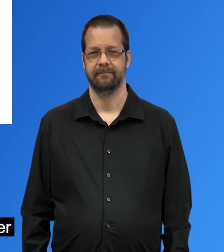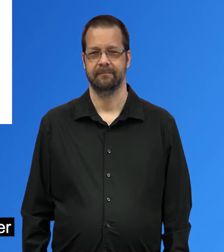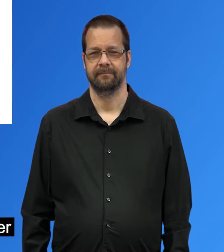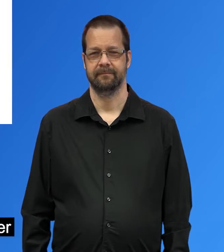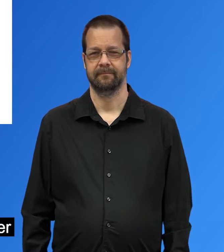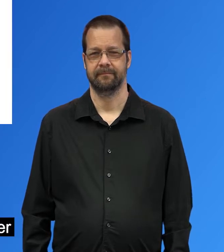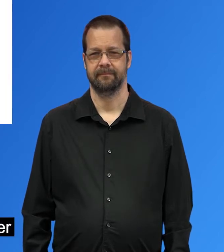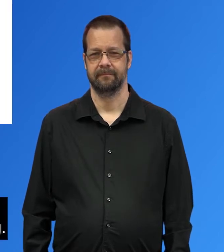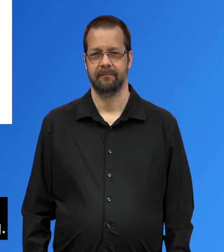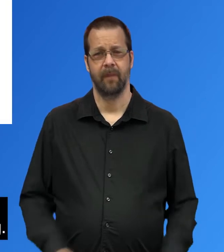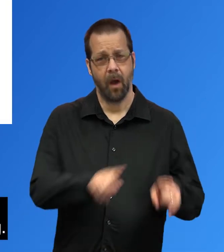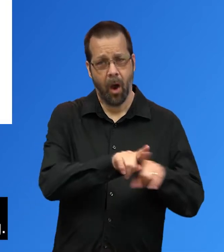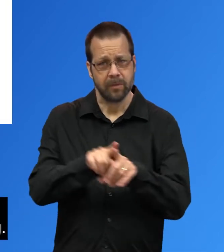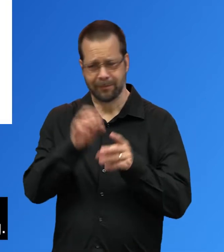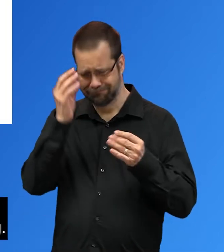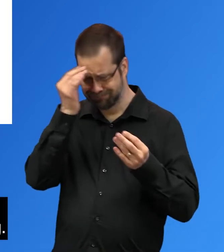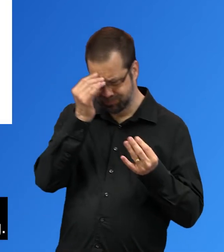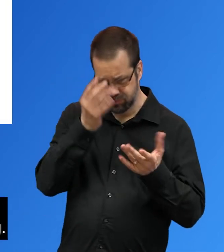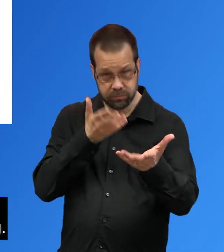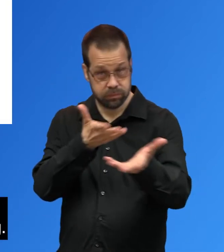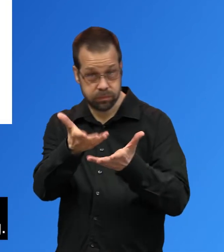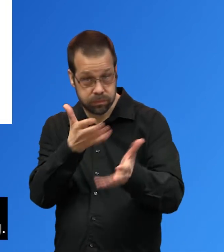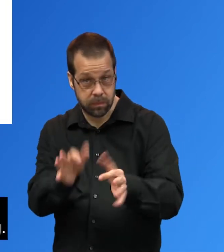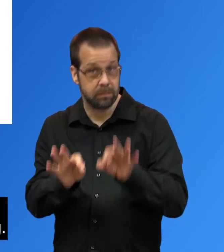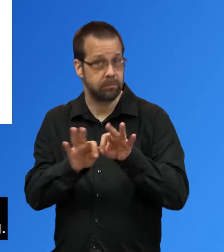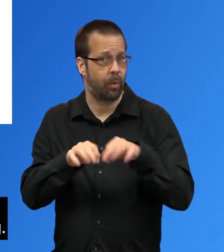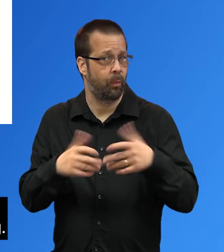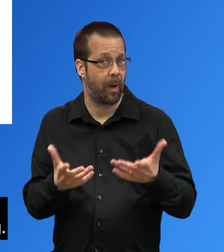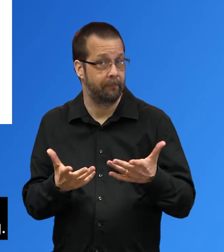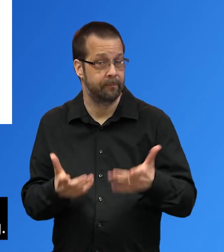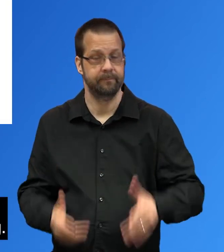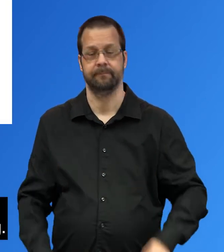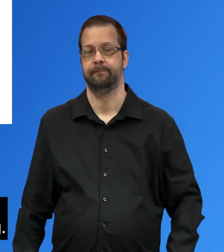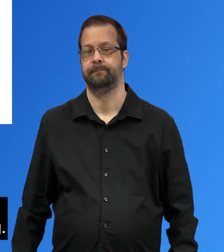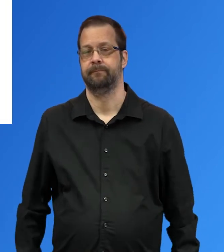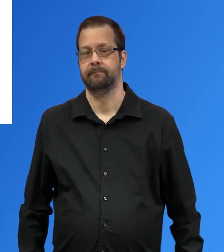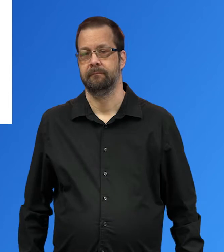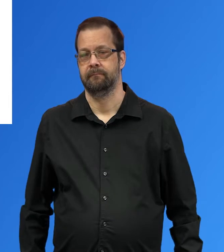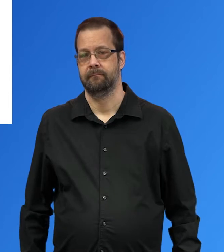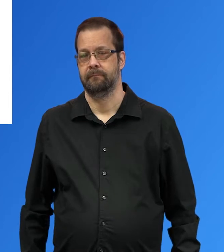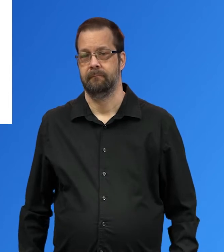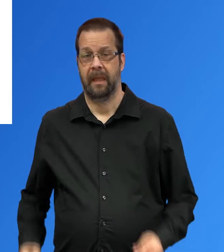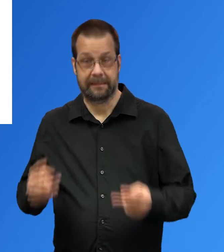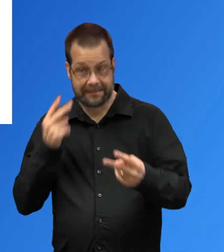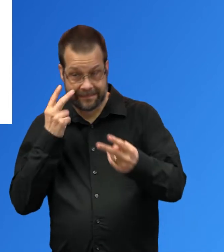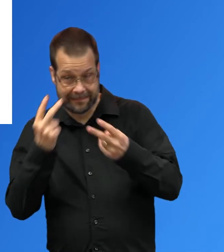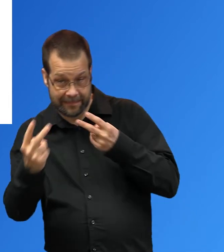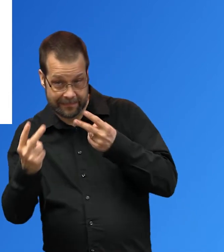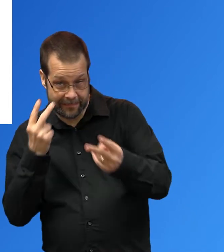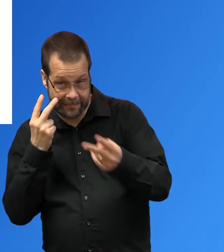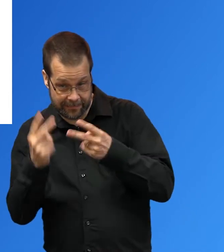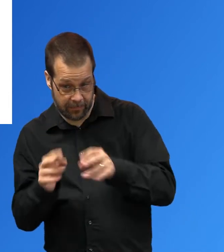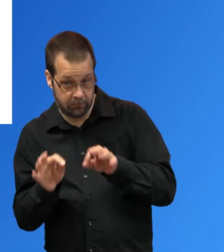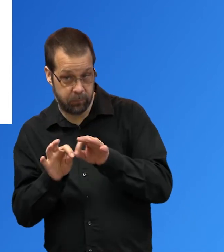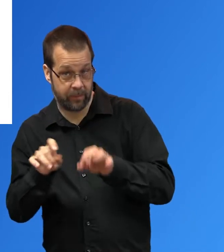You will also want to consider what type of interaction is important for the meeting. Is it important to see attendees?